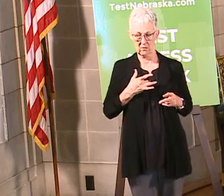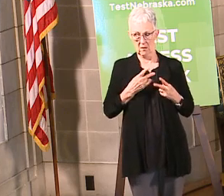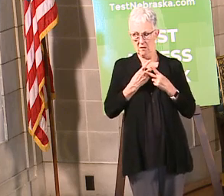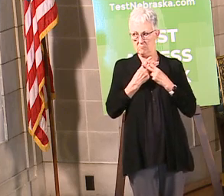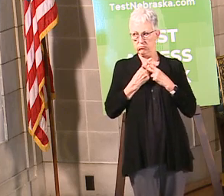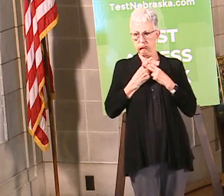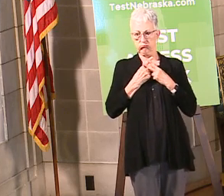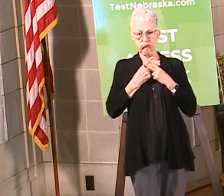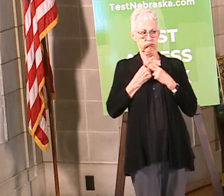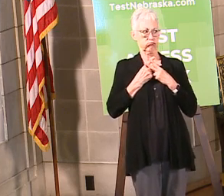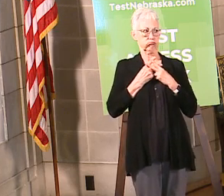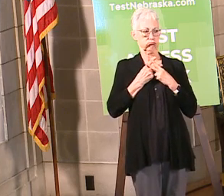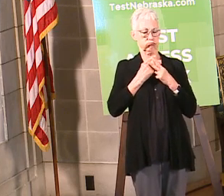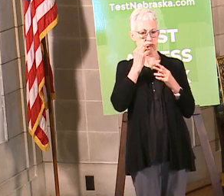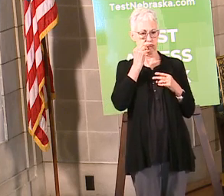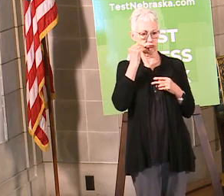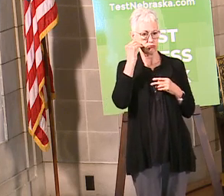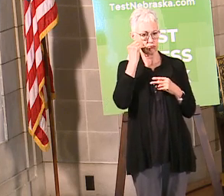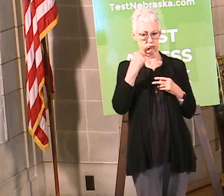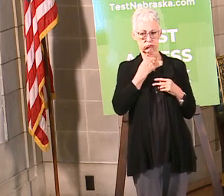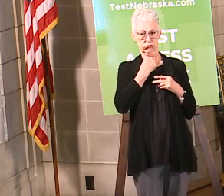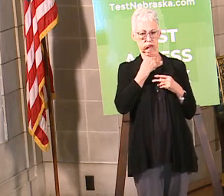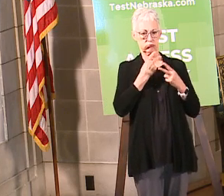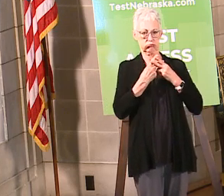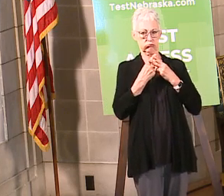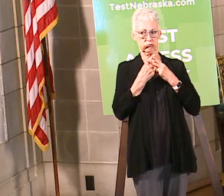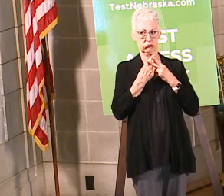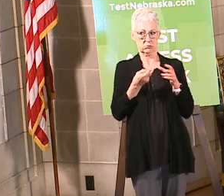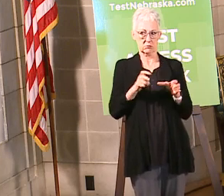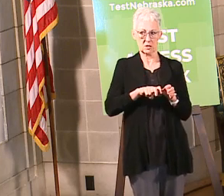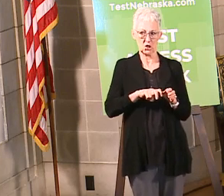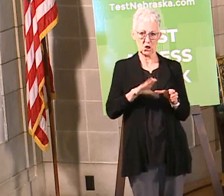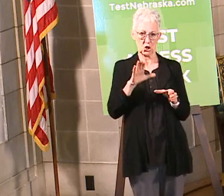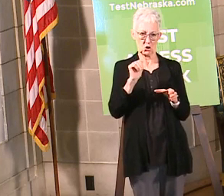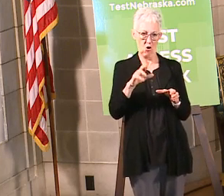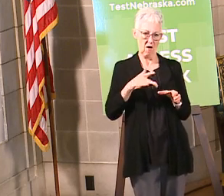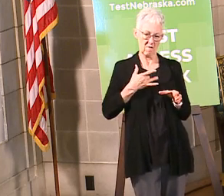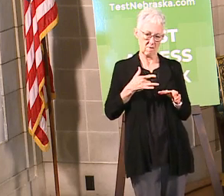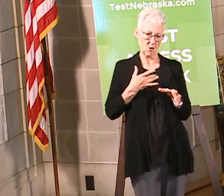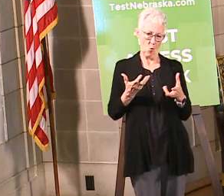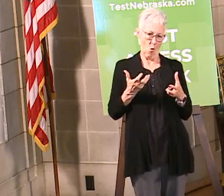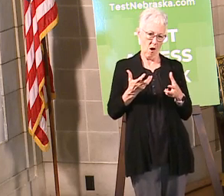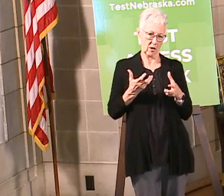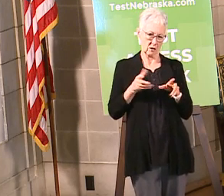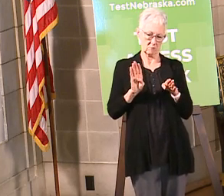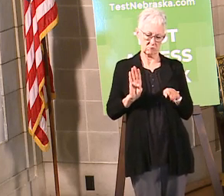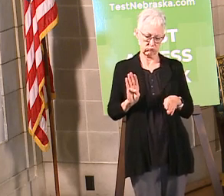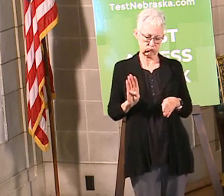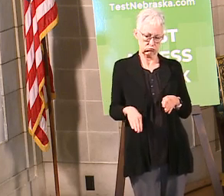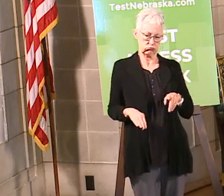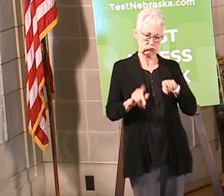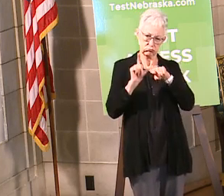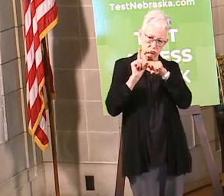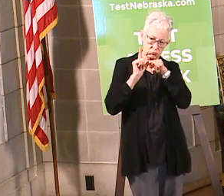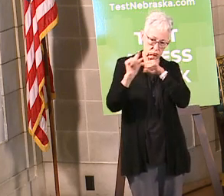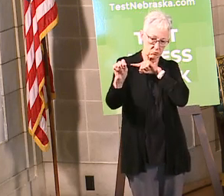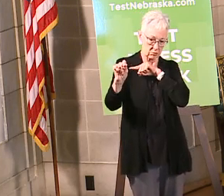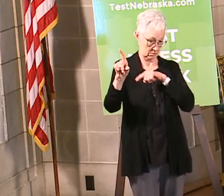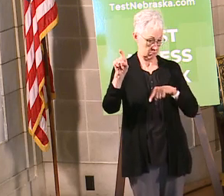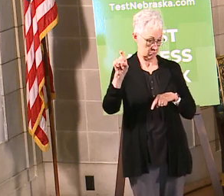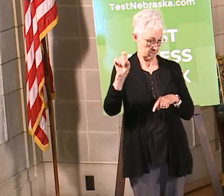You know that would be a fair assumption I think under the current circumstances but the feedback that we're getting from those